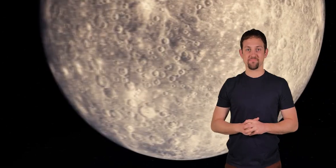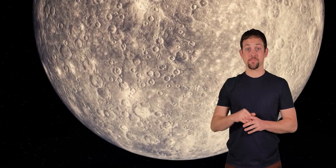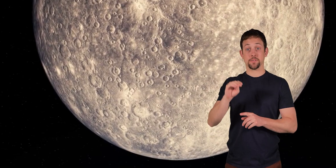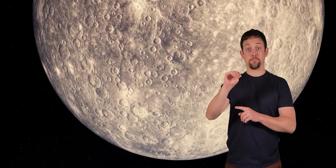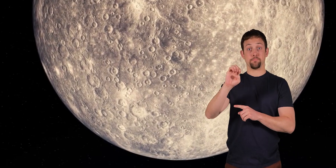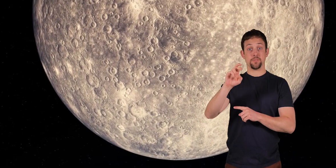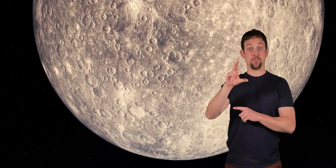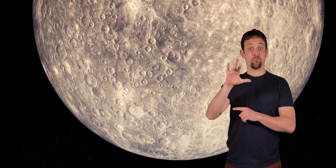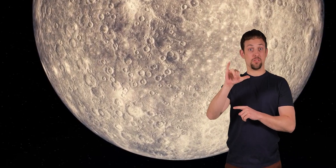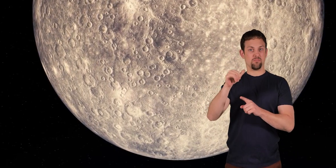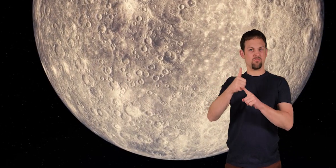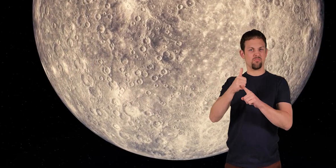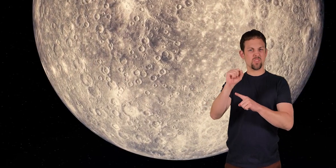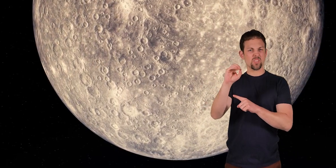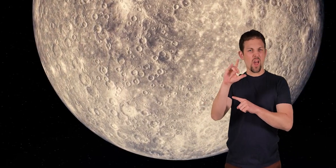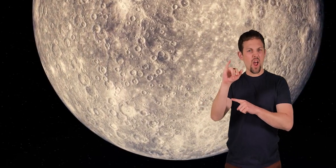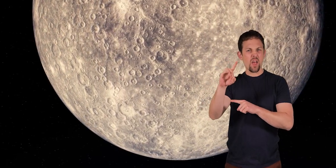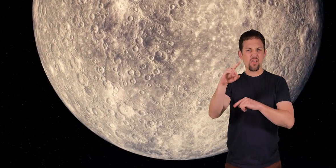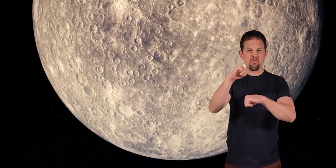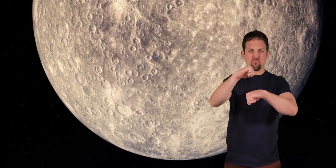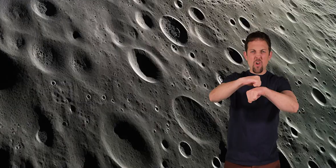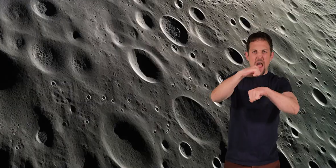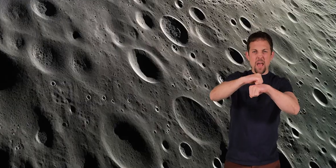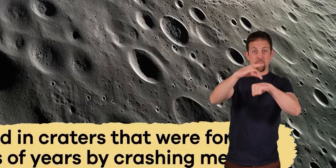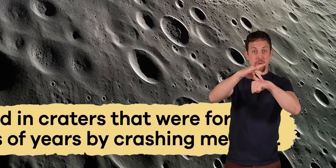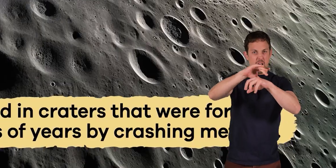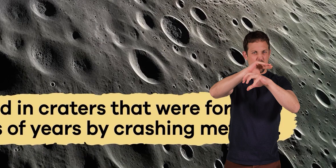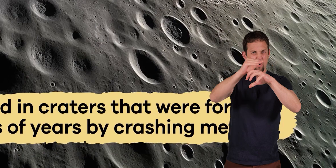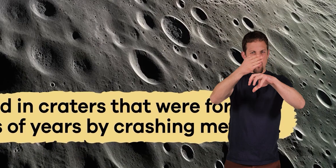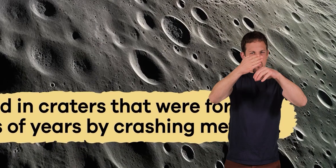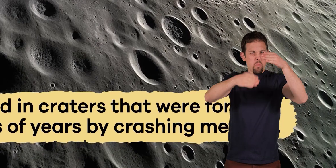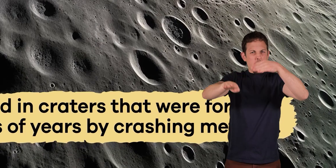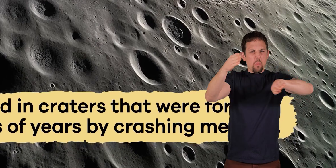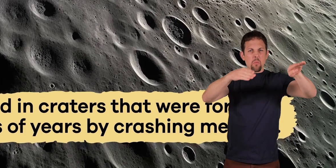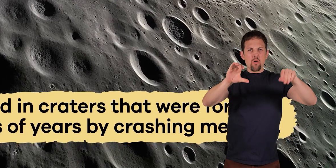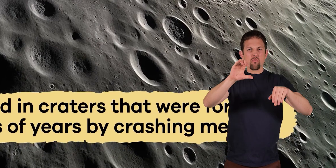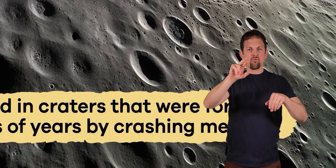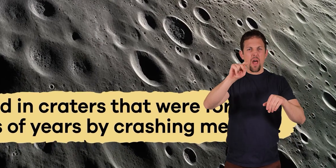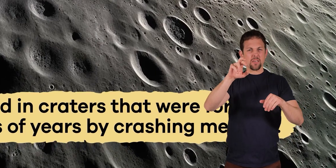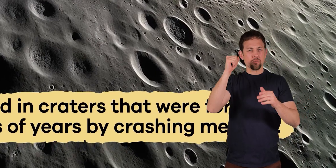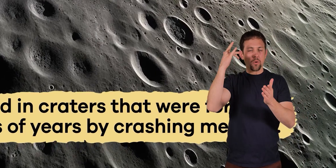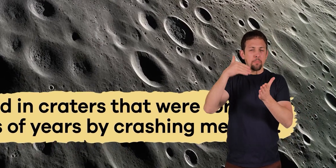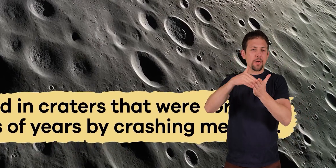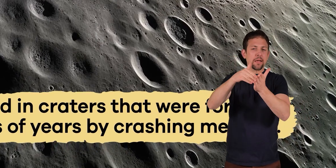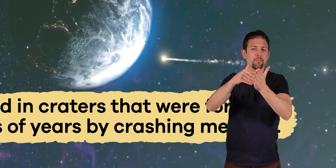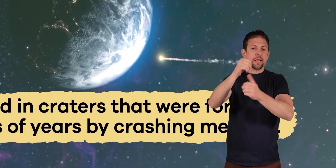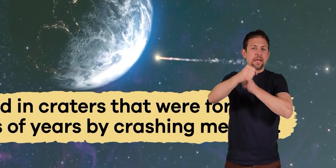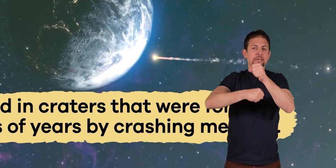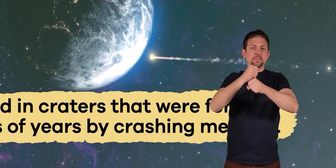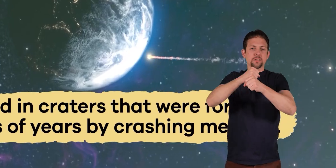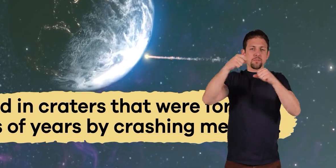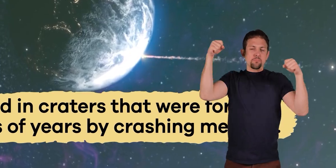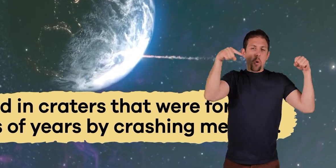Mercury is a solid, rocky planet covered in craters that were formed over billions of years by crashing meteors.